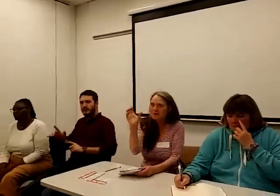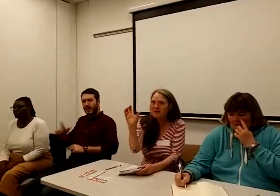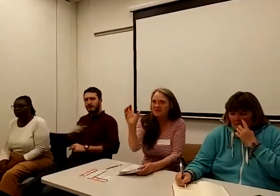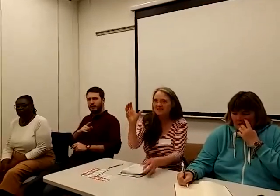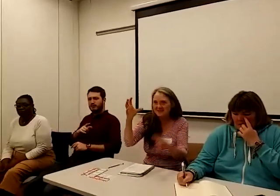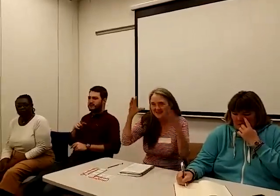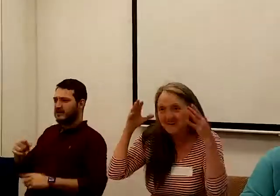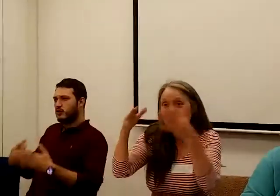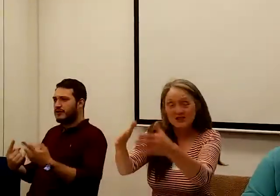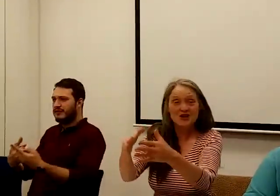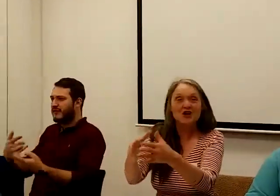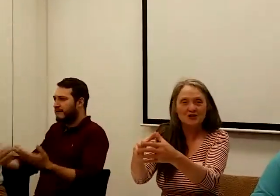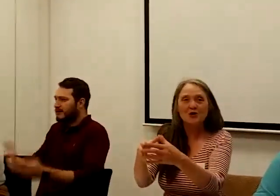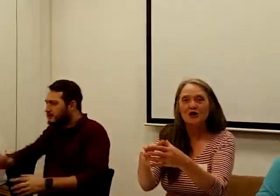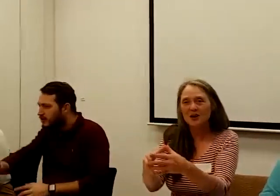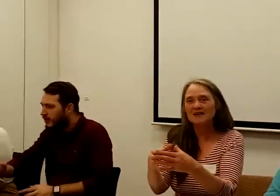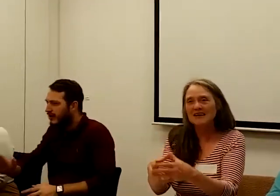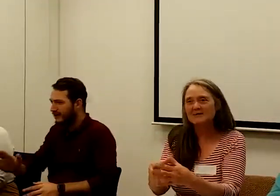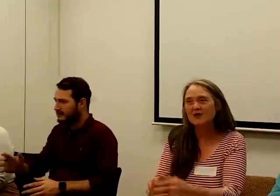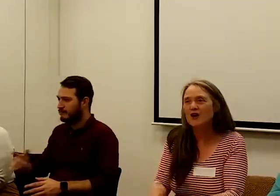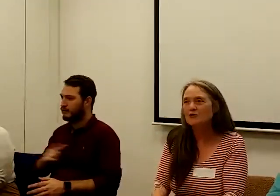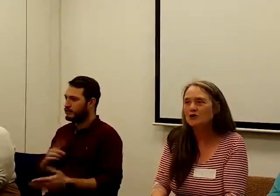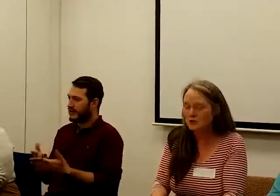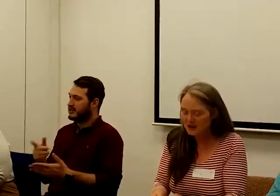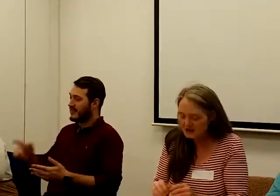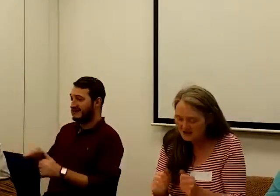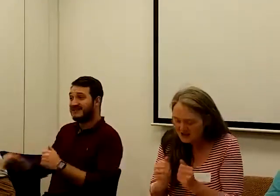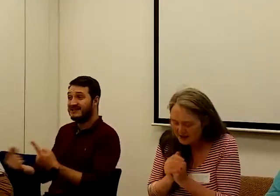but because it's the juggernaut coming down the road to us.